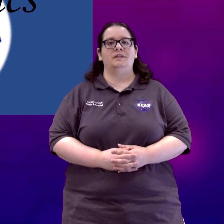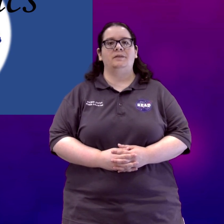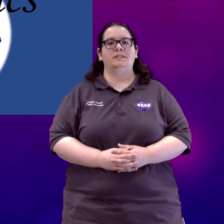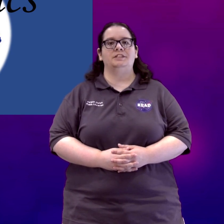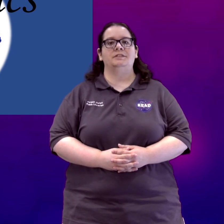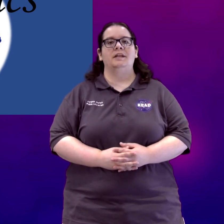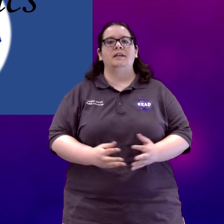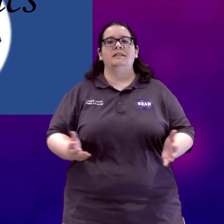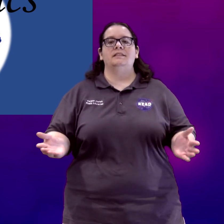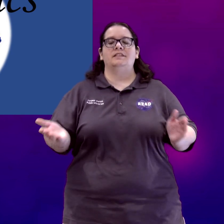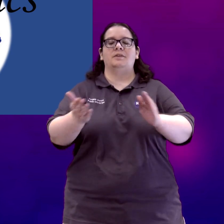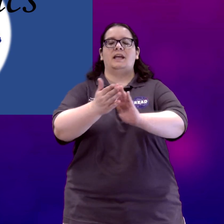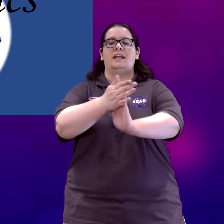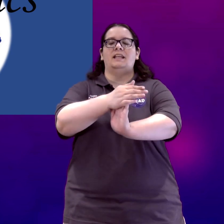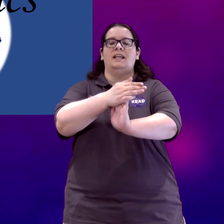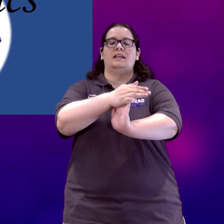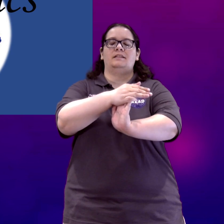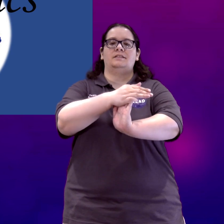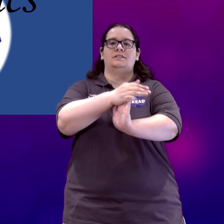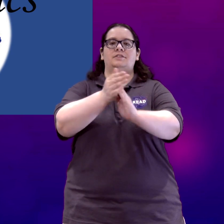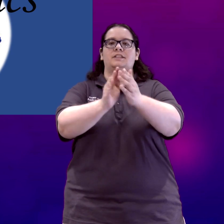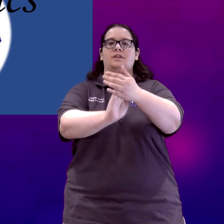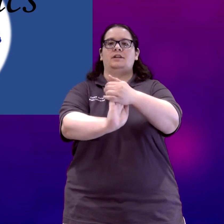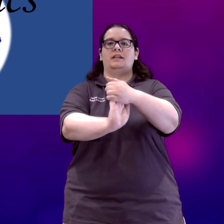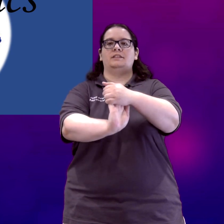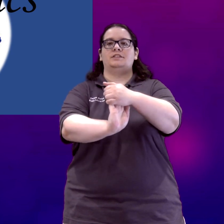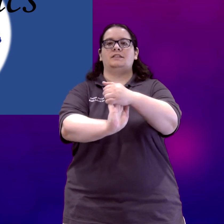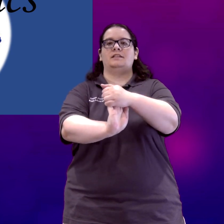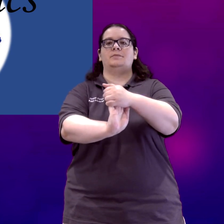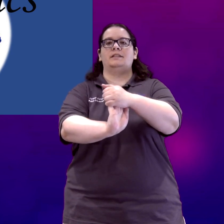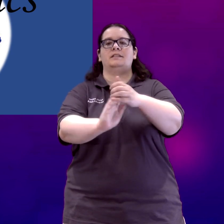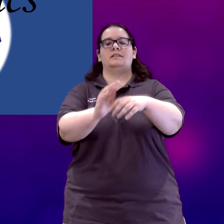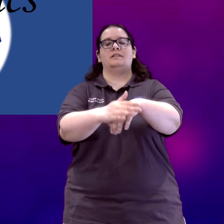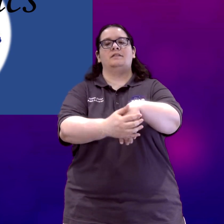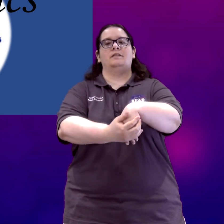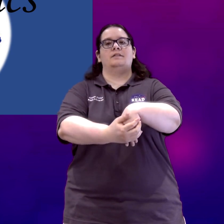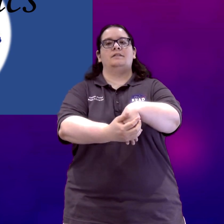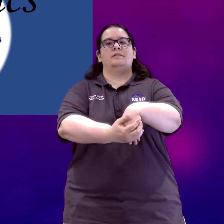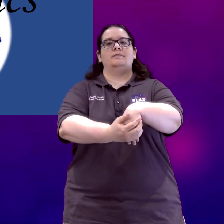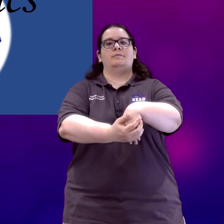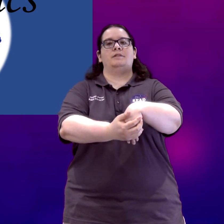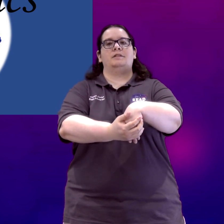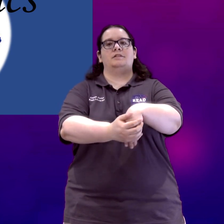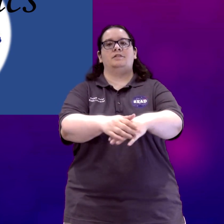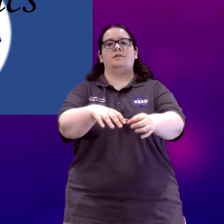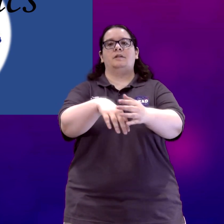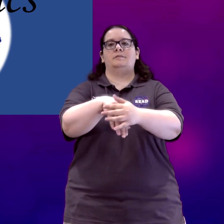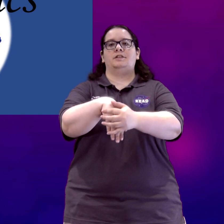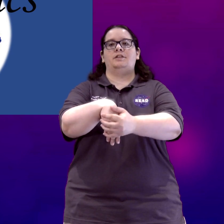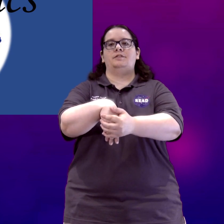language. Let's go ahead and stretch out our hands just a little bit. Remember you don't want them to hurt, you